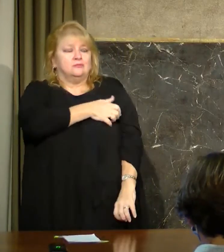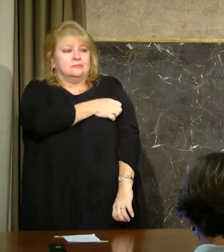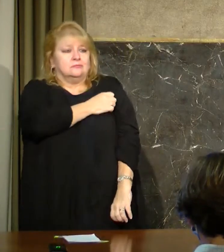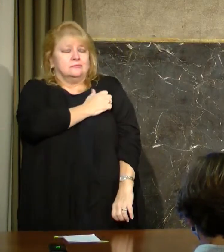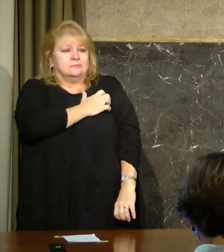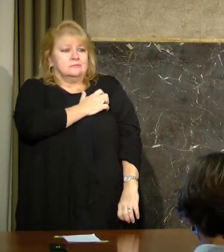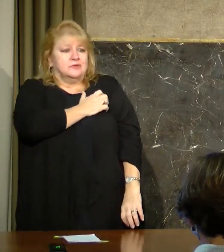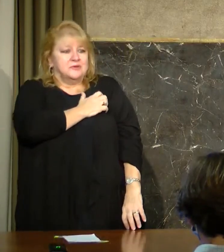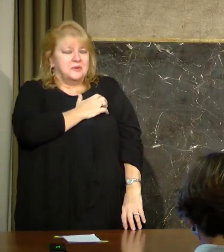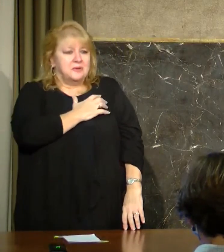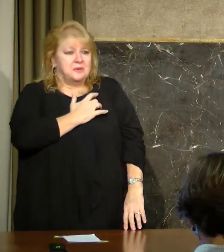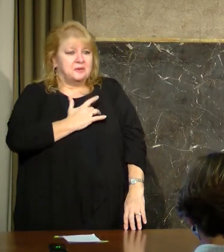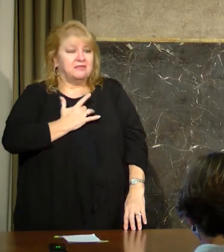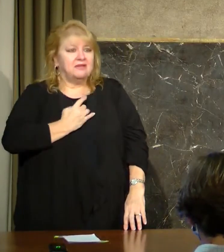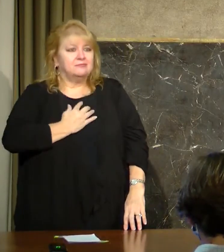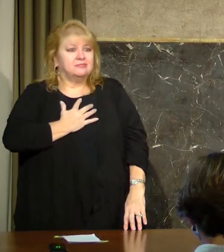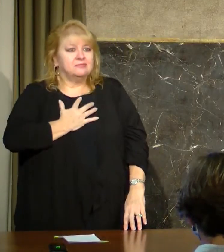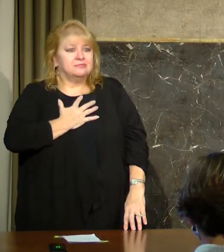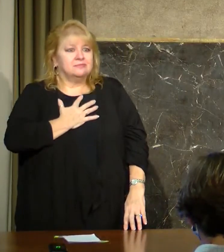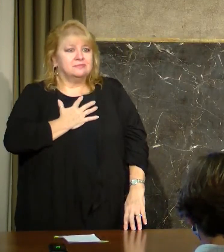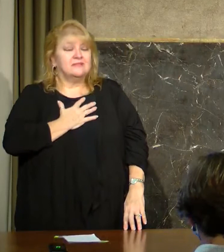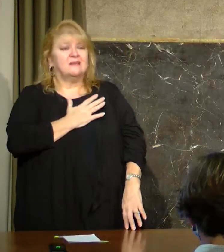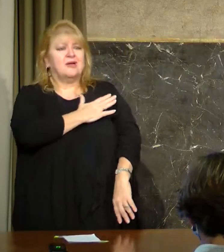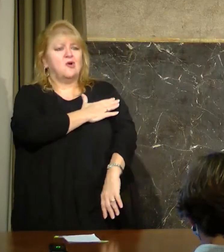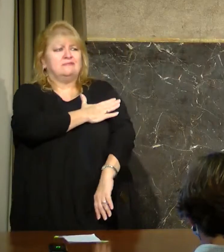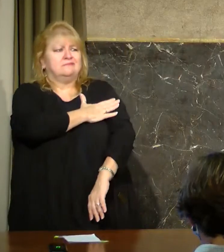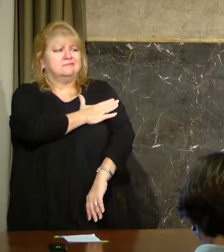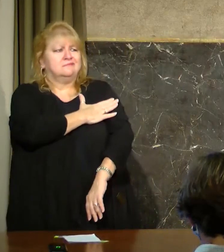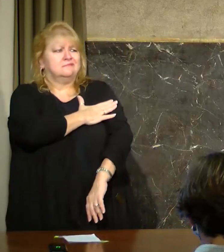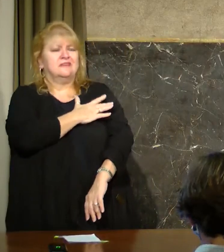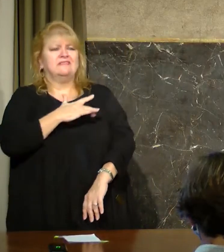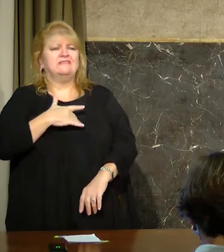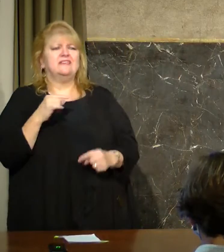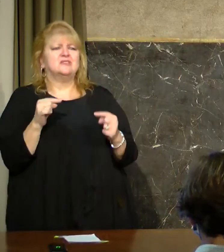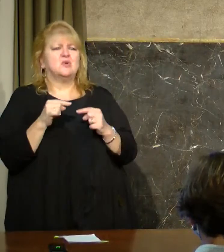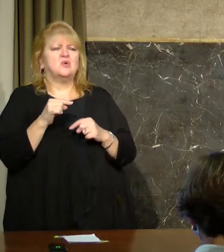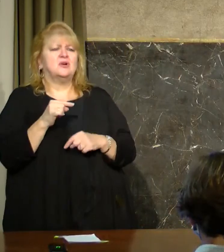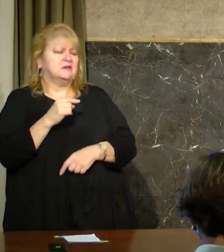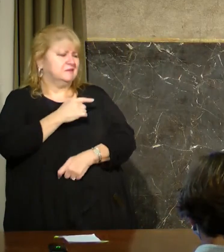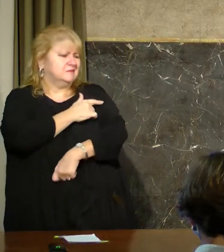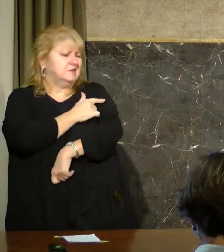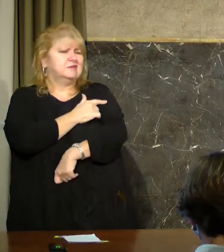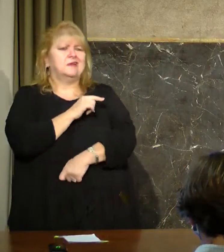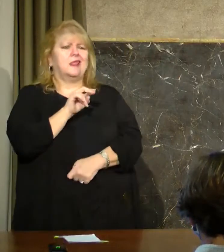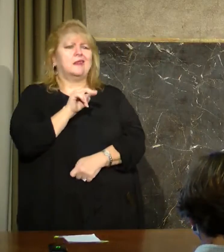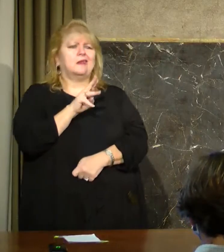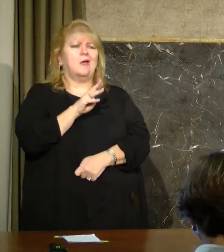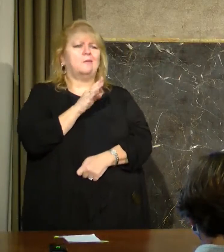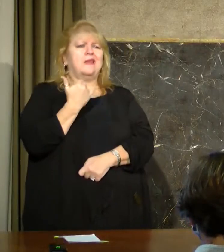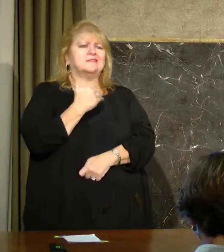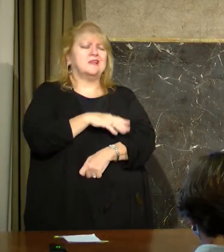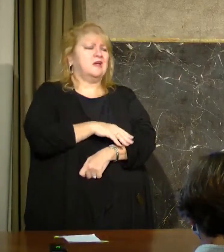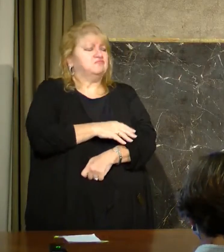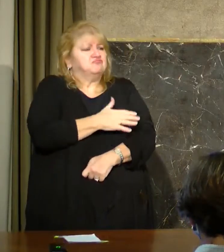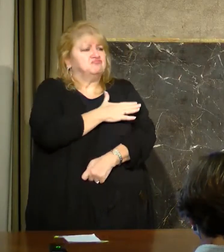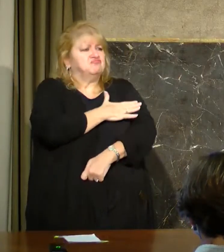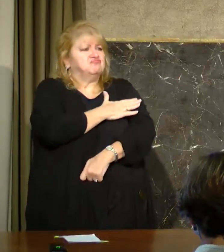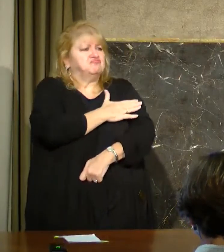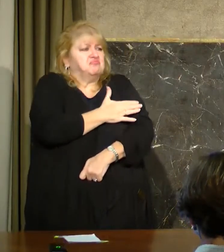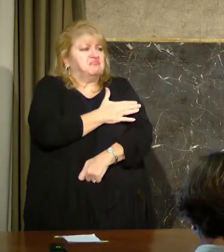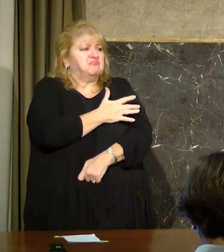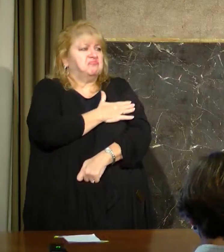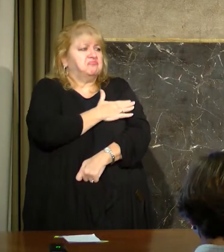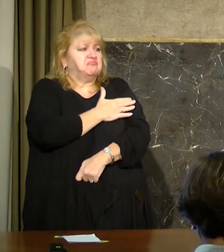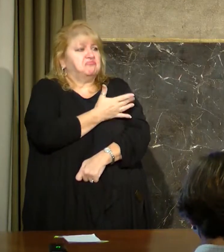I feel pretty good. My arm's a little bit sore. I felt a little bit crummy last night. I took some taunt all this morning. And I feel good. I really want to